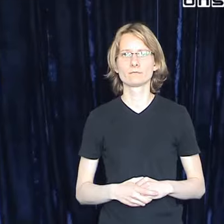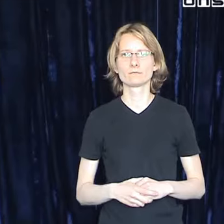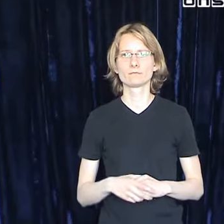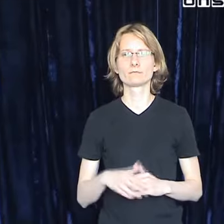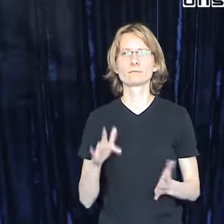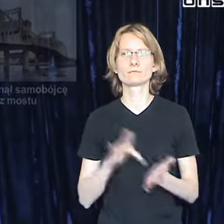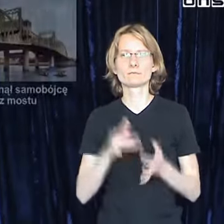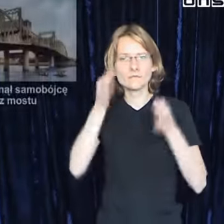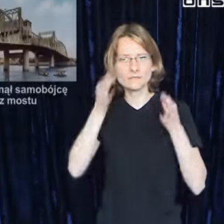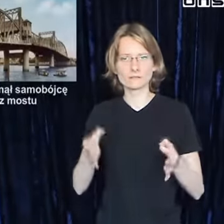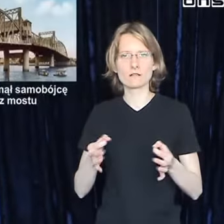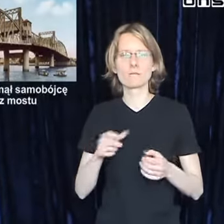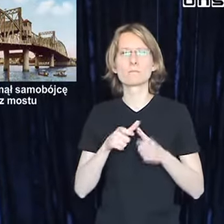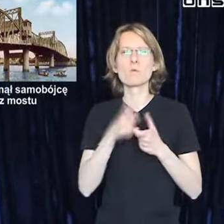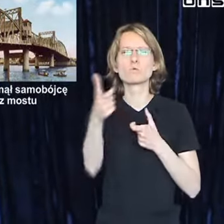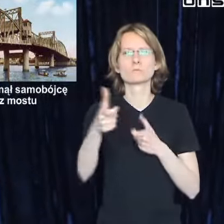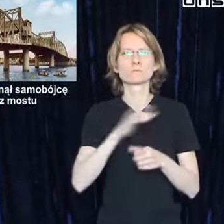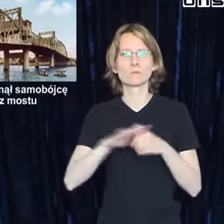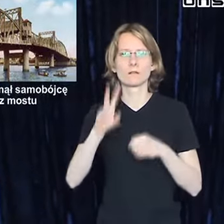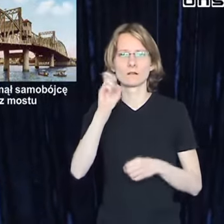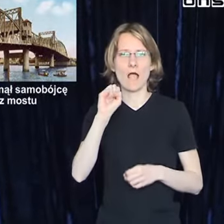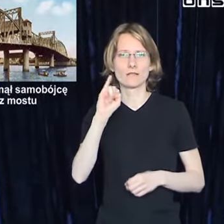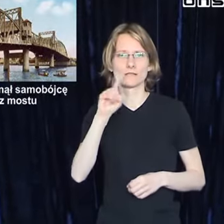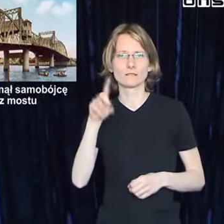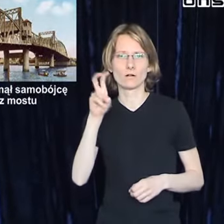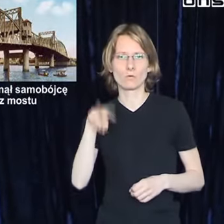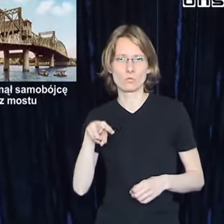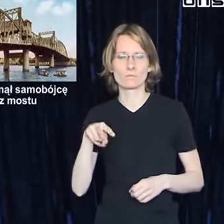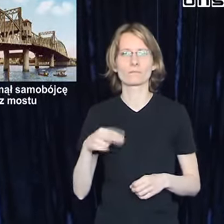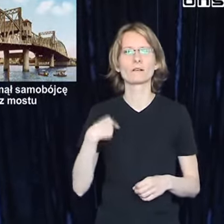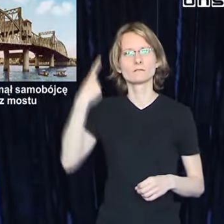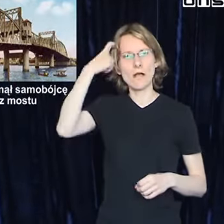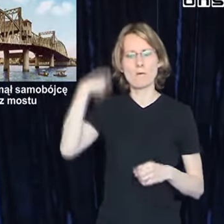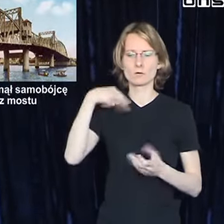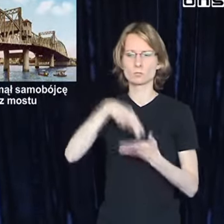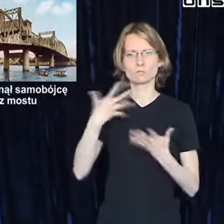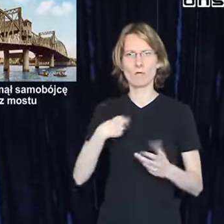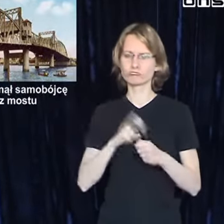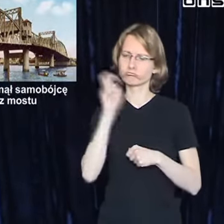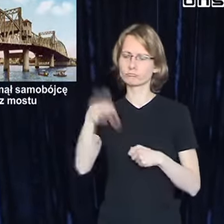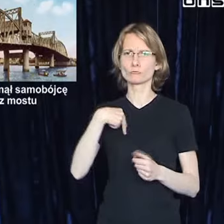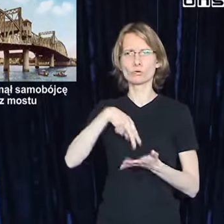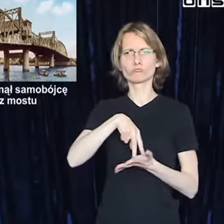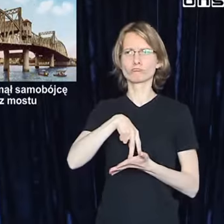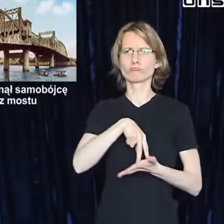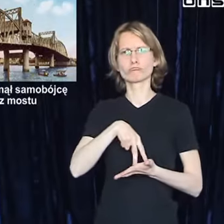In my world I've got my mom dressed for a I hurried every day In the end it was